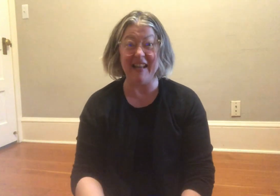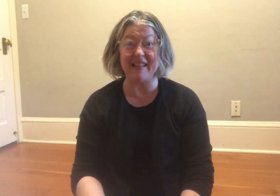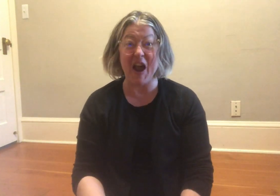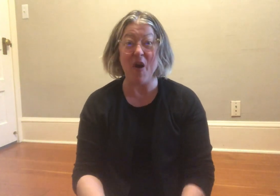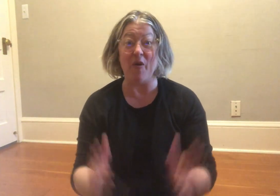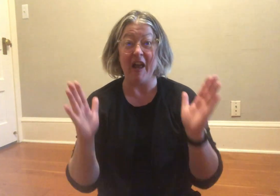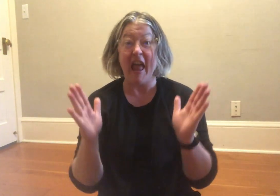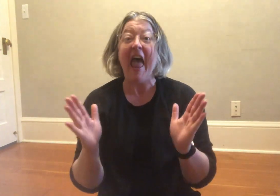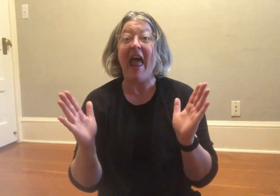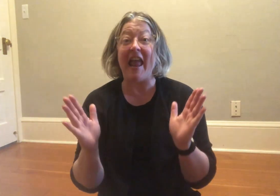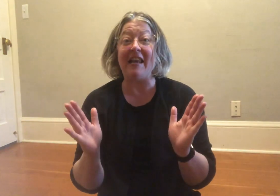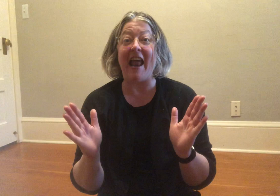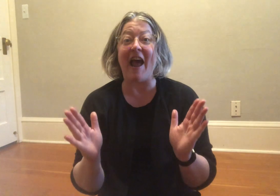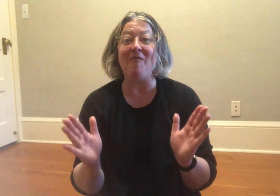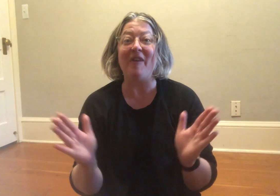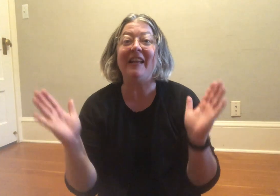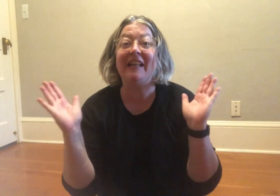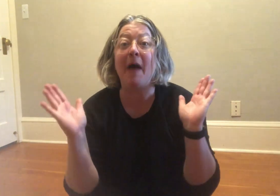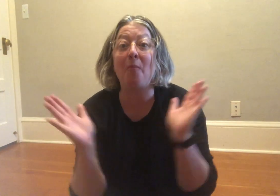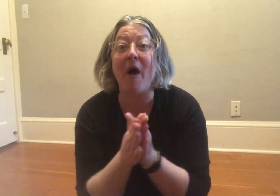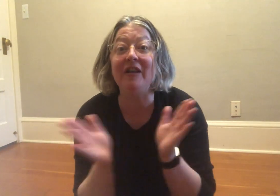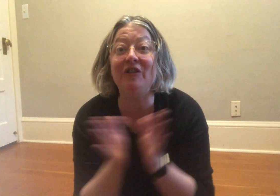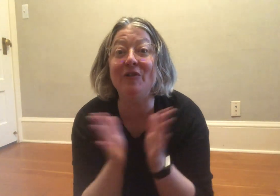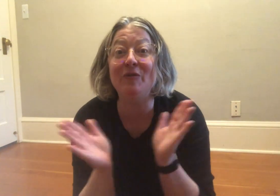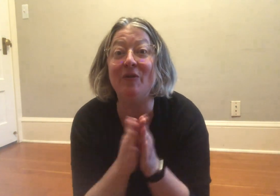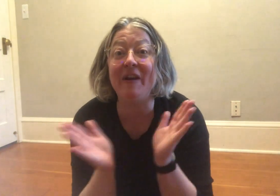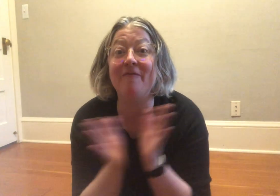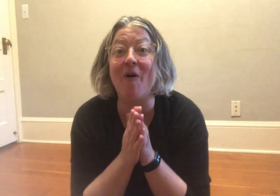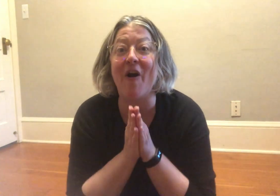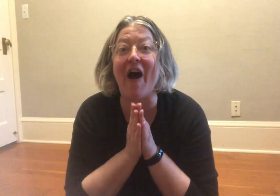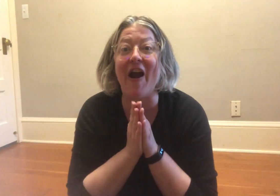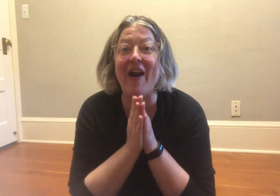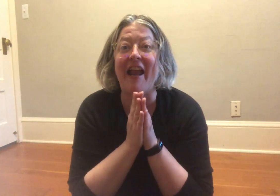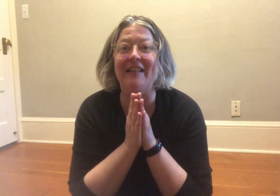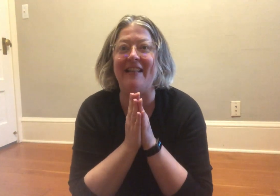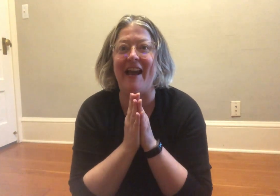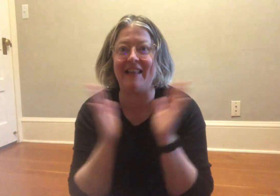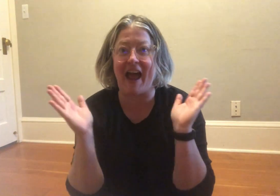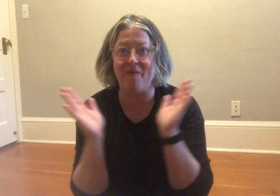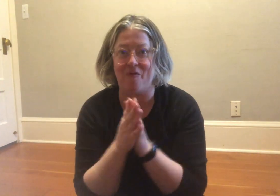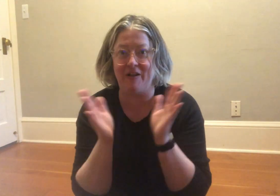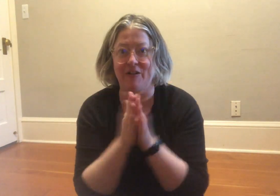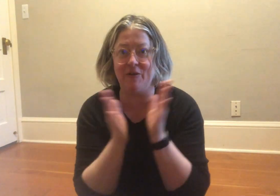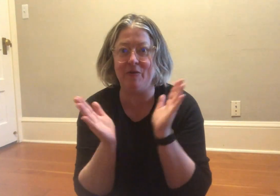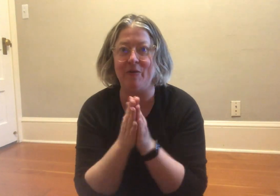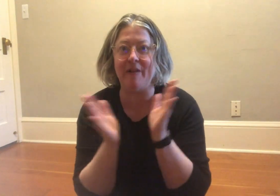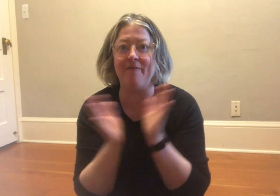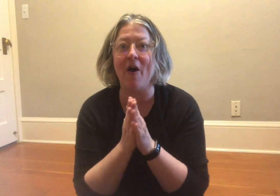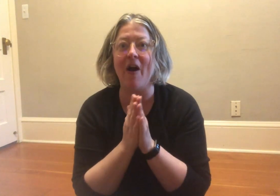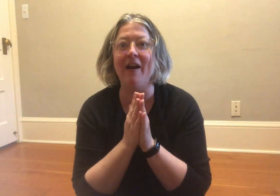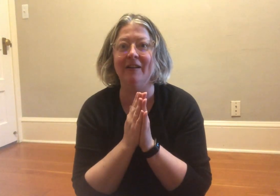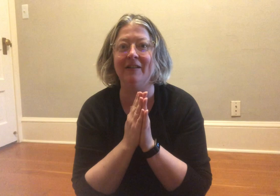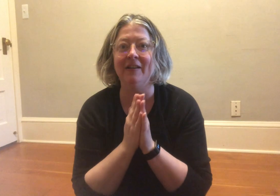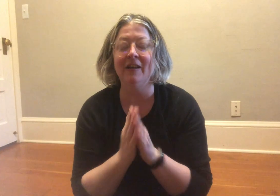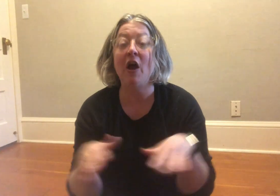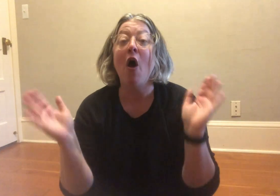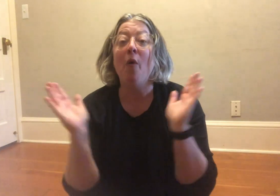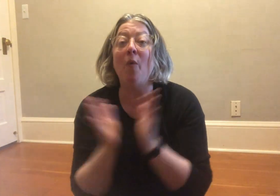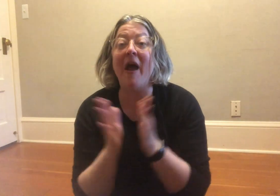let's go. And now we clap. One, two, three, four. Our hands like that. One, two, three, four. One,